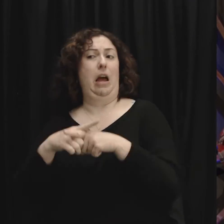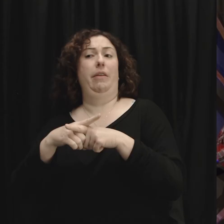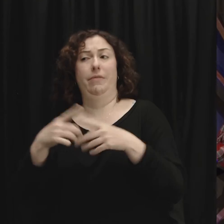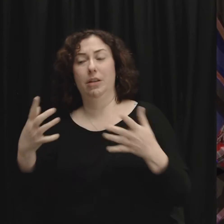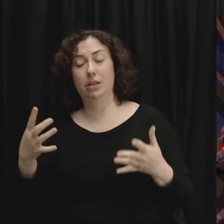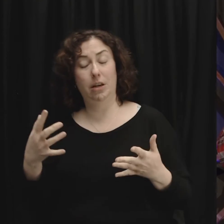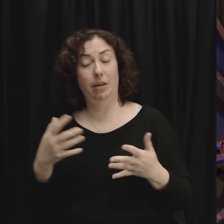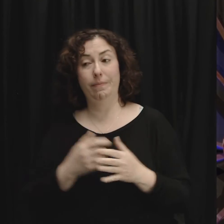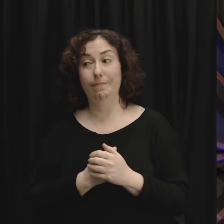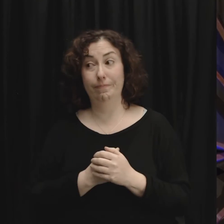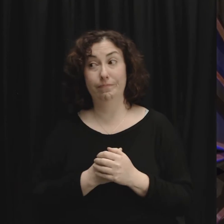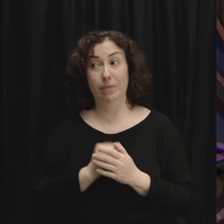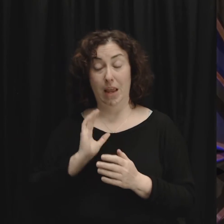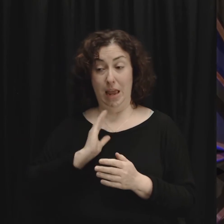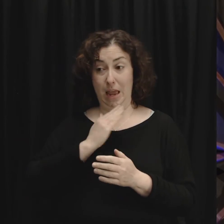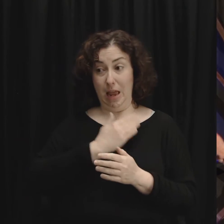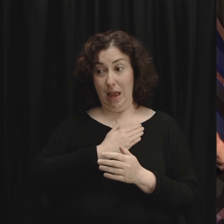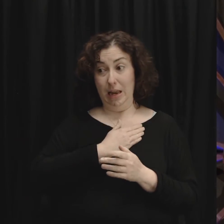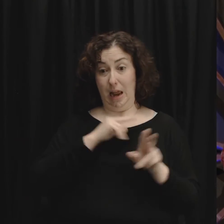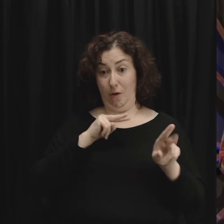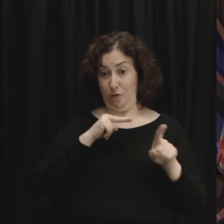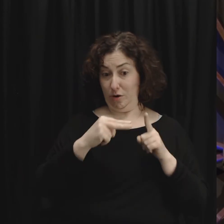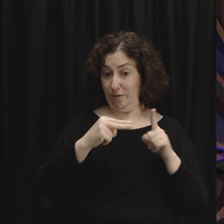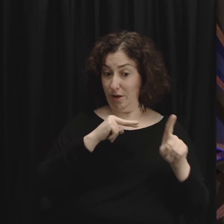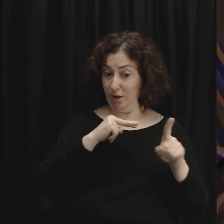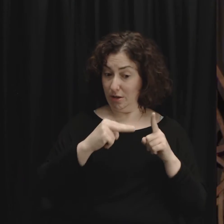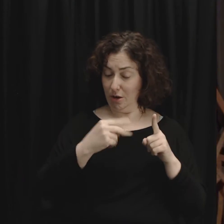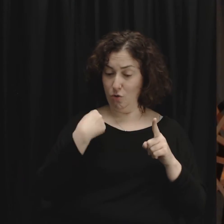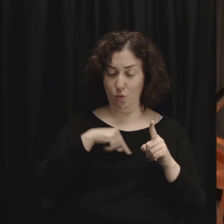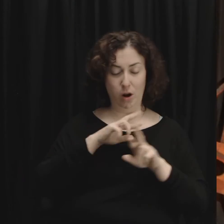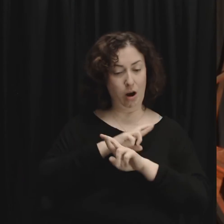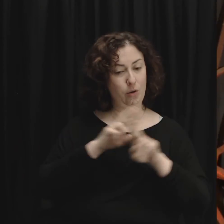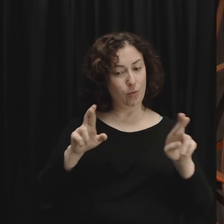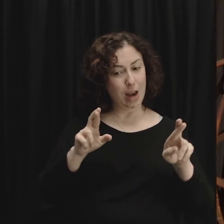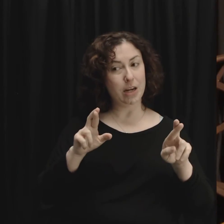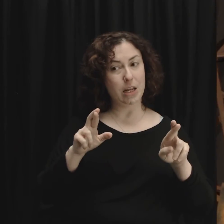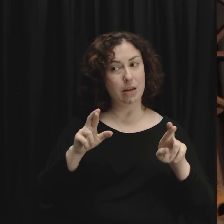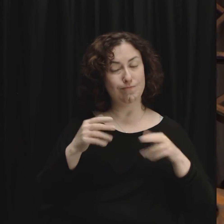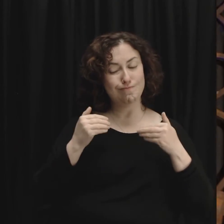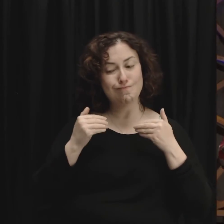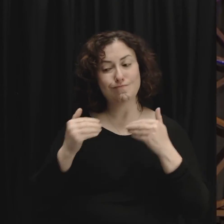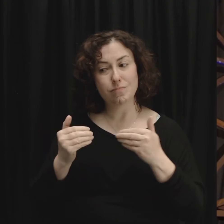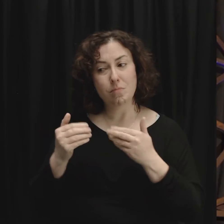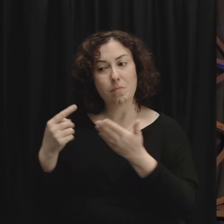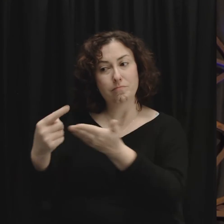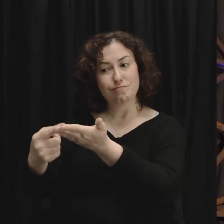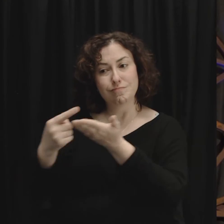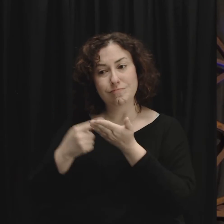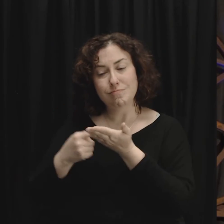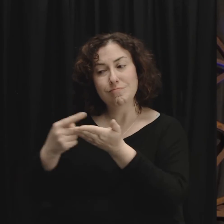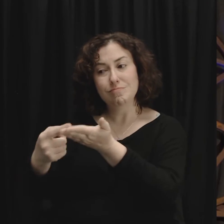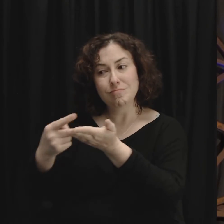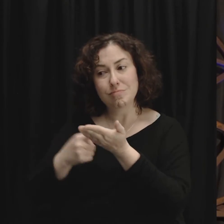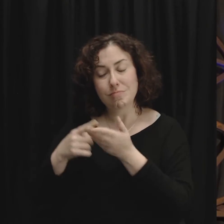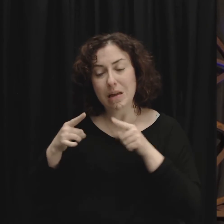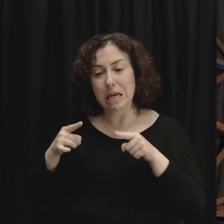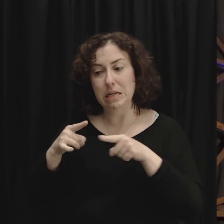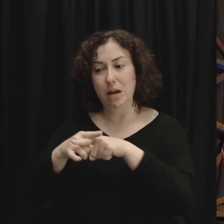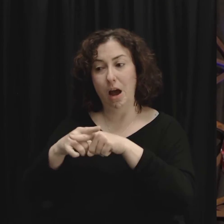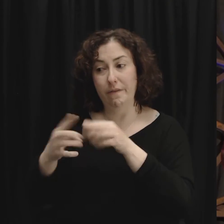it depends on us we are ready to come to the table and resolve unresolve conflict and bring closure to that if the others aren't willing